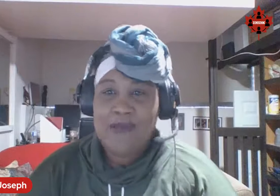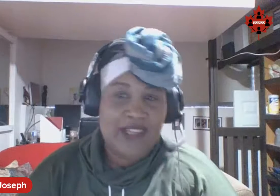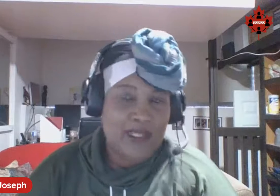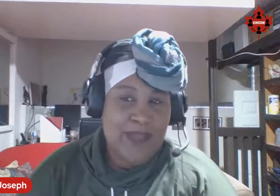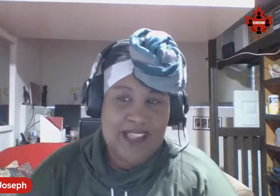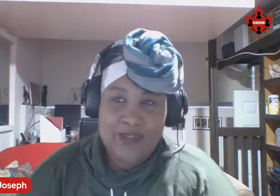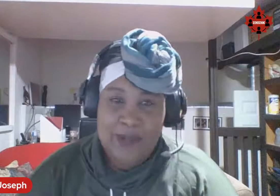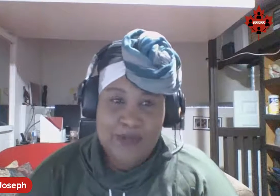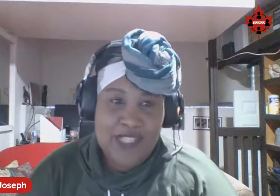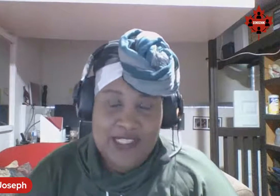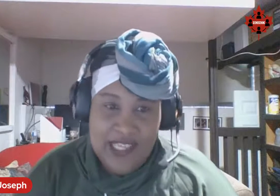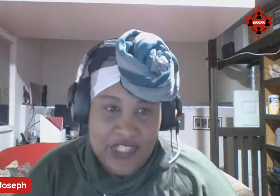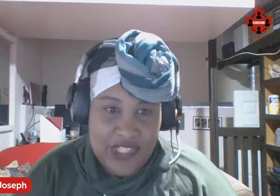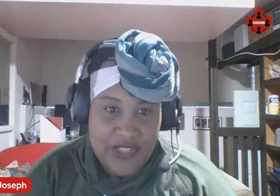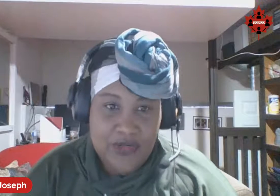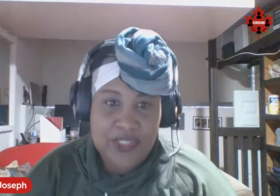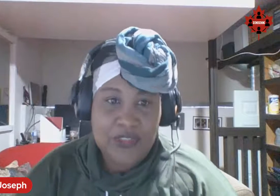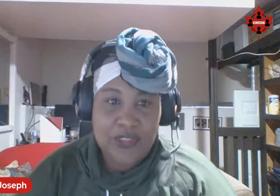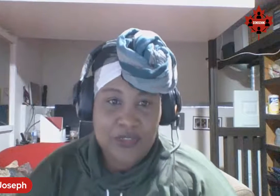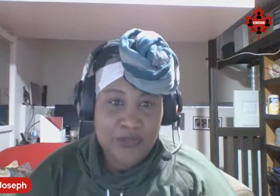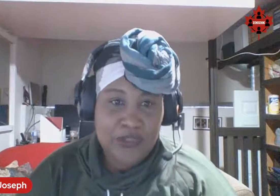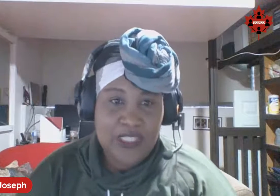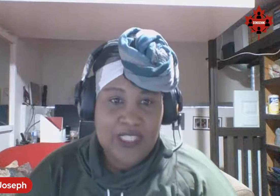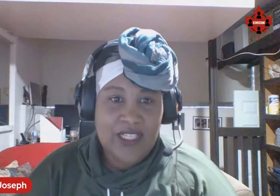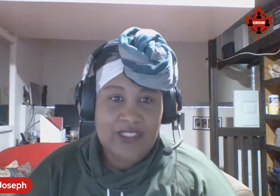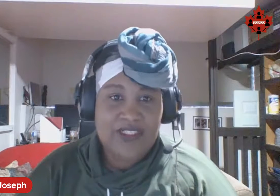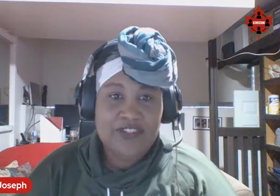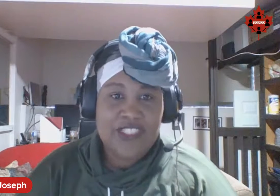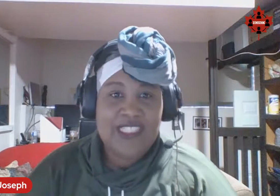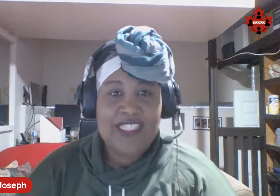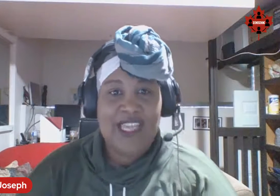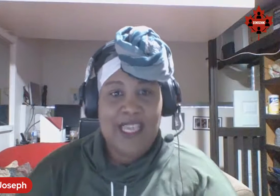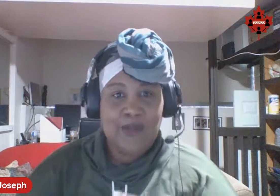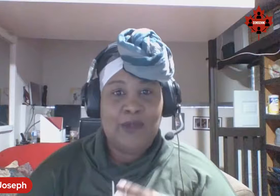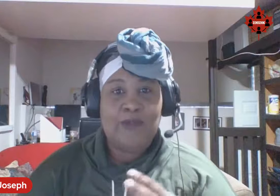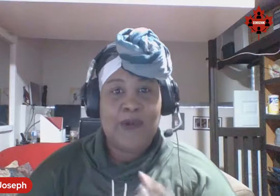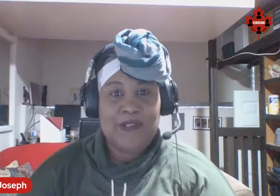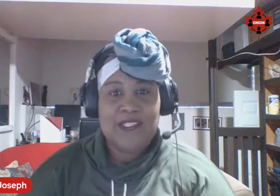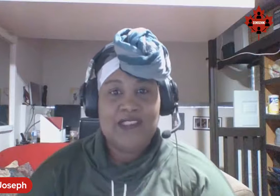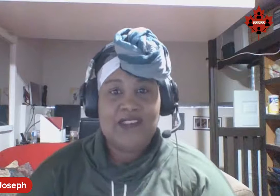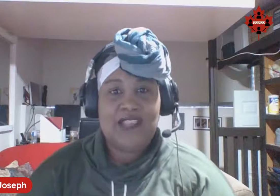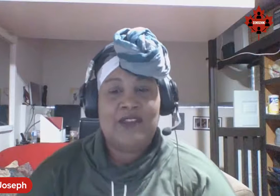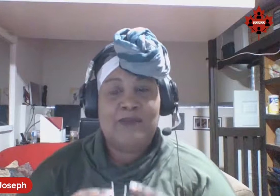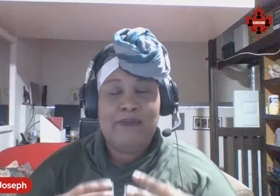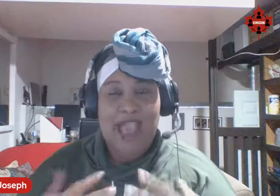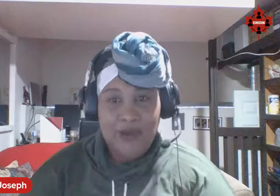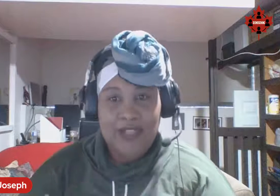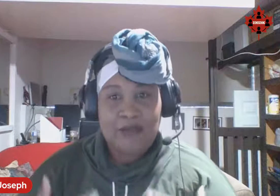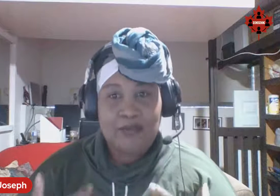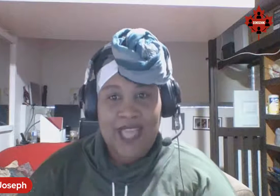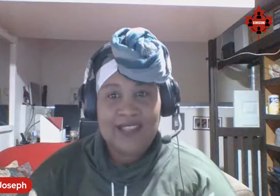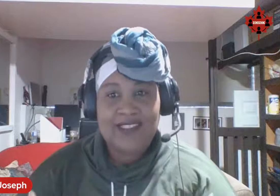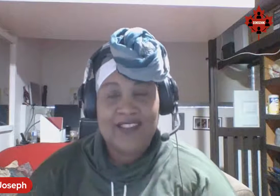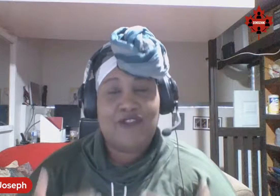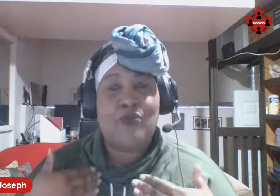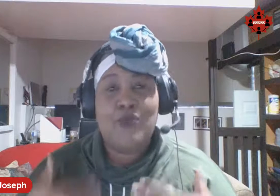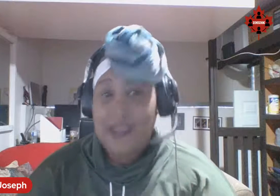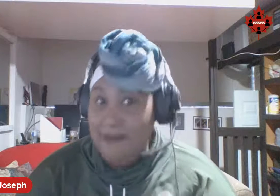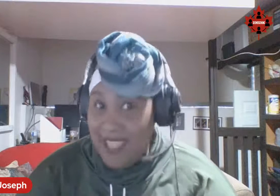about expanding representation to include differently-abled persons and empowering Black Deaf women